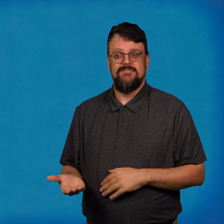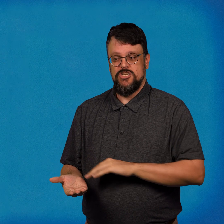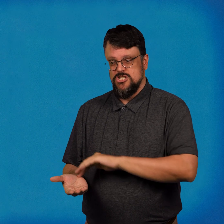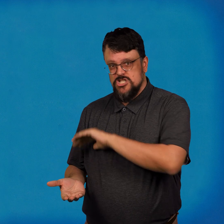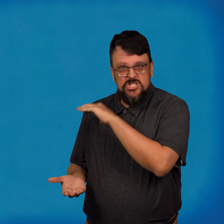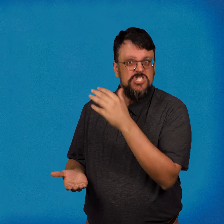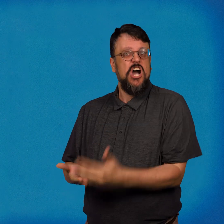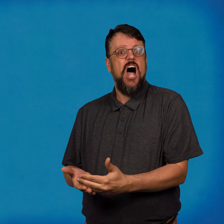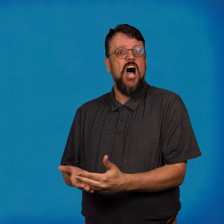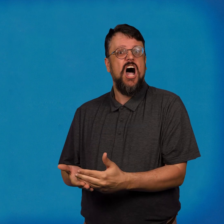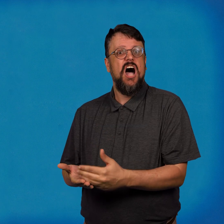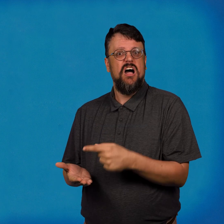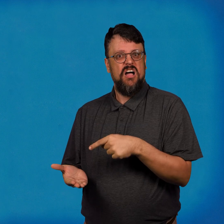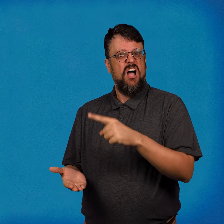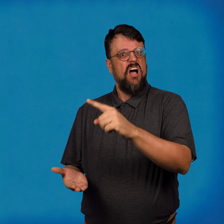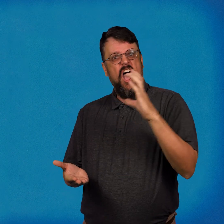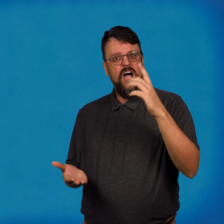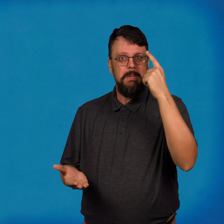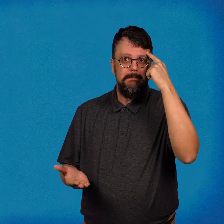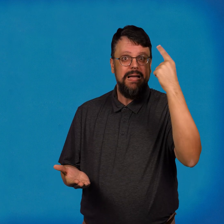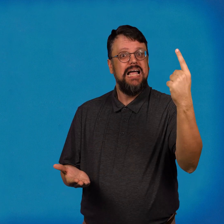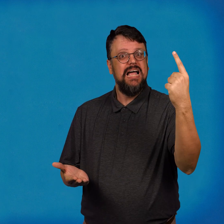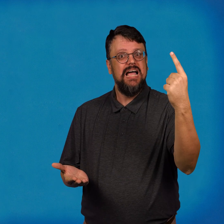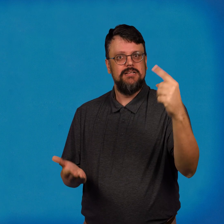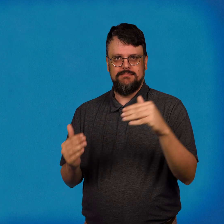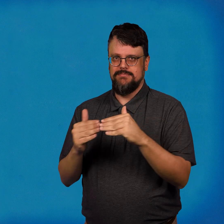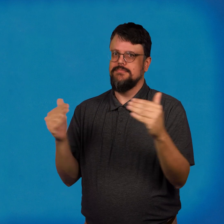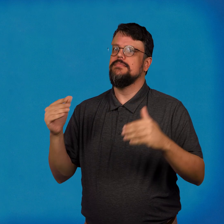There are a hundred pennies in a dollar.